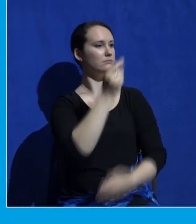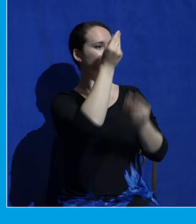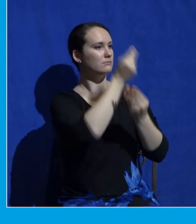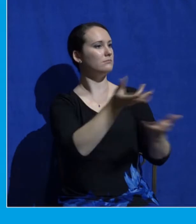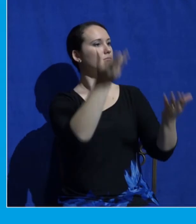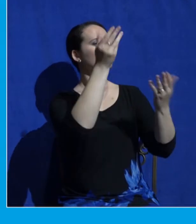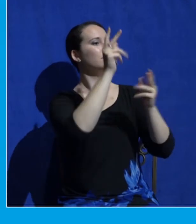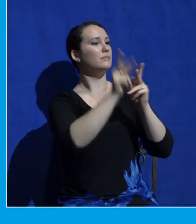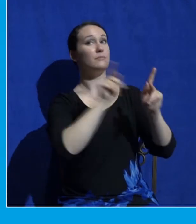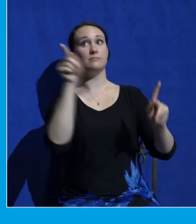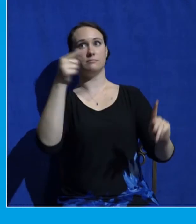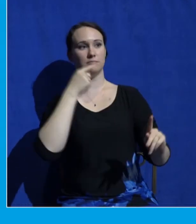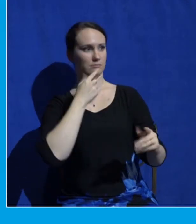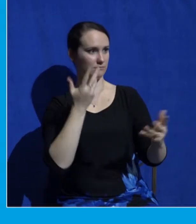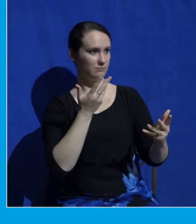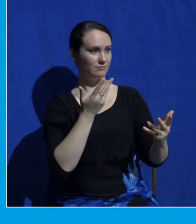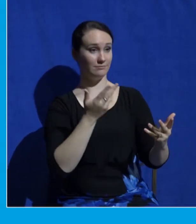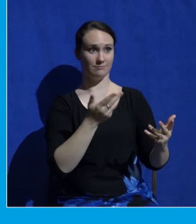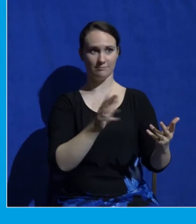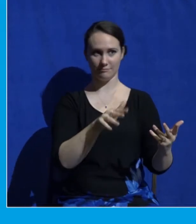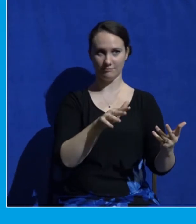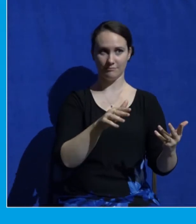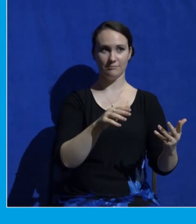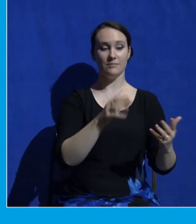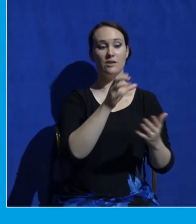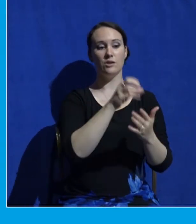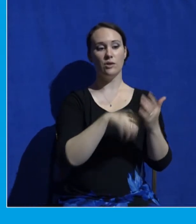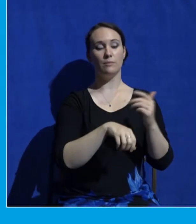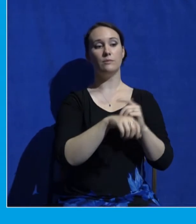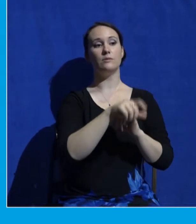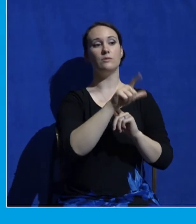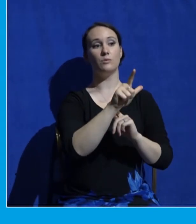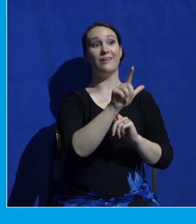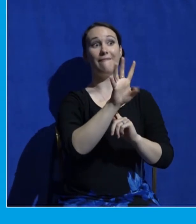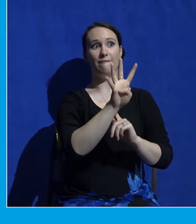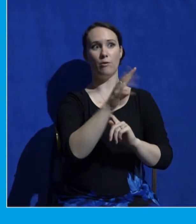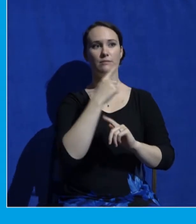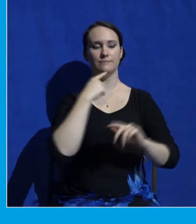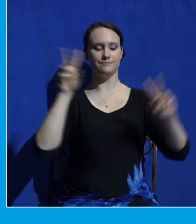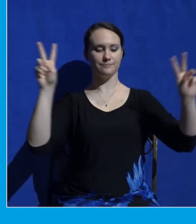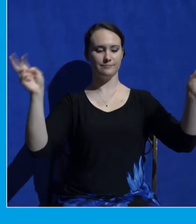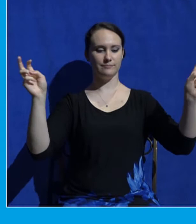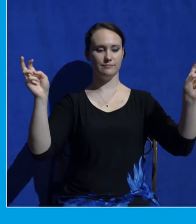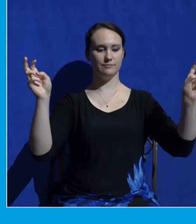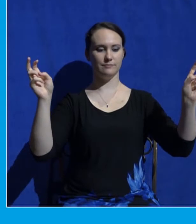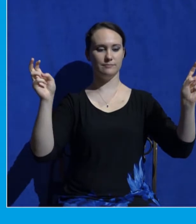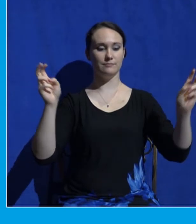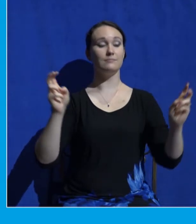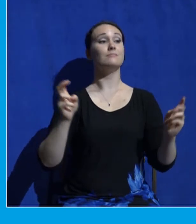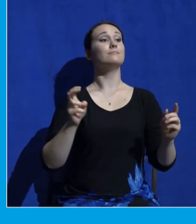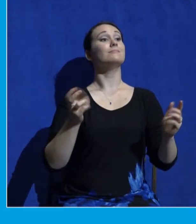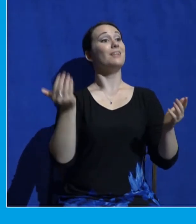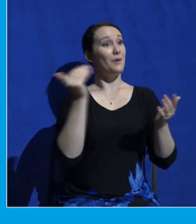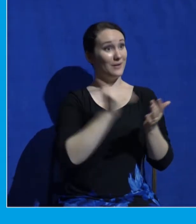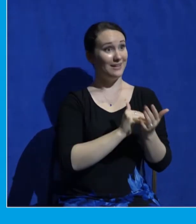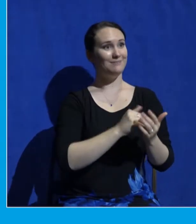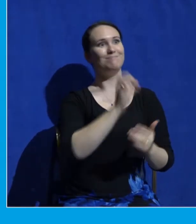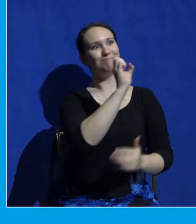said. Then watch this. Exodus chapter 24. God tells Moses to come back up so he can give him the law and